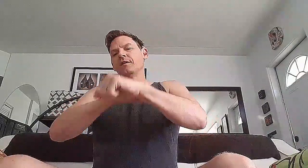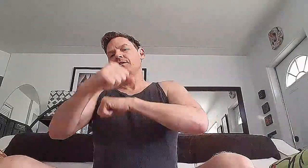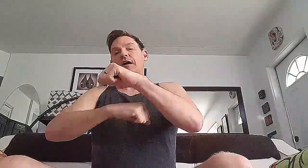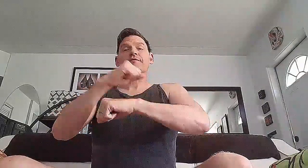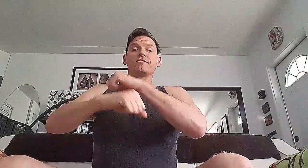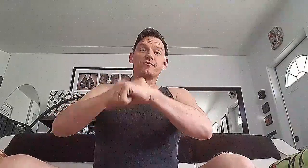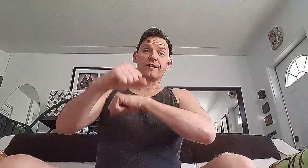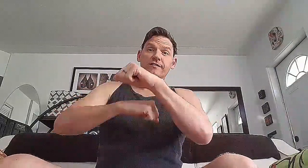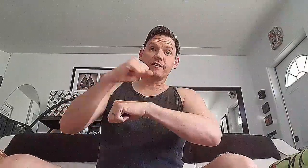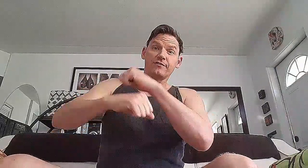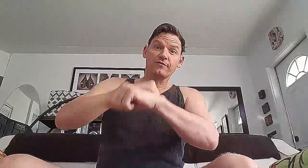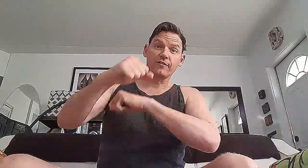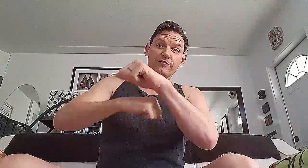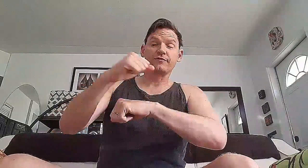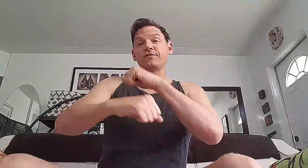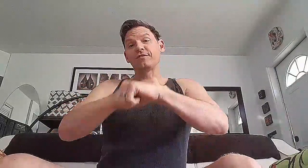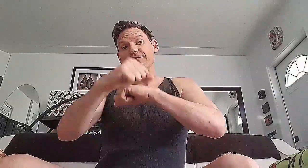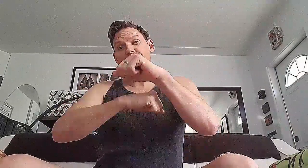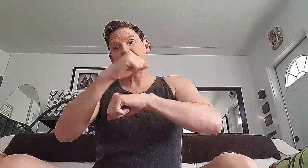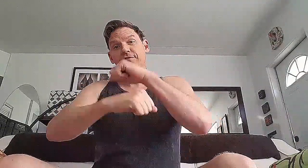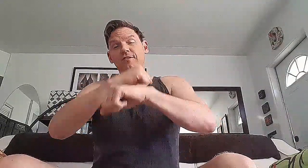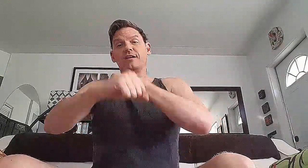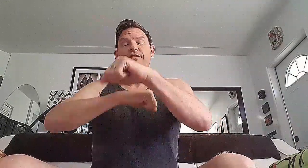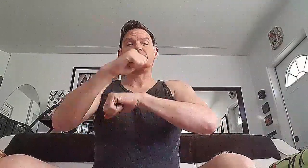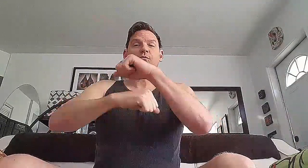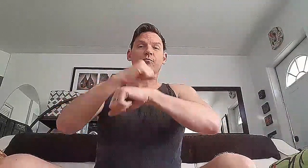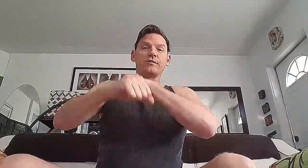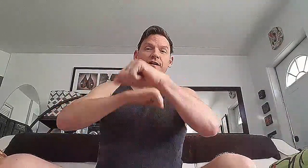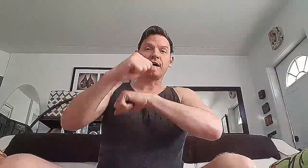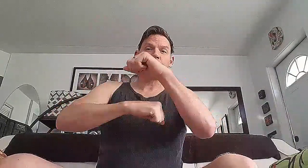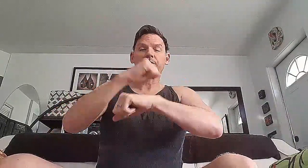Now obviously try not to hit yourself in the chin or the face. That won't really help.